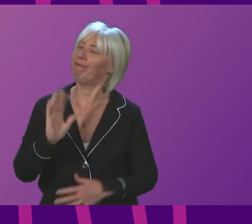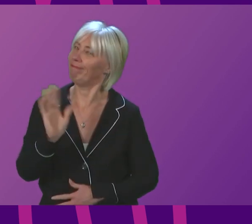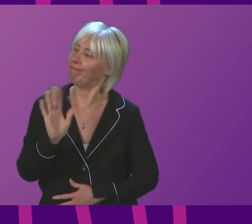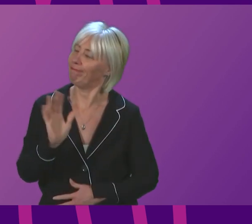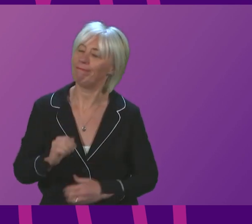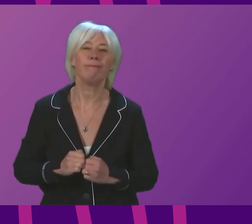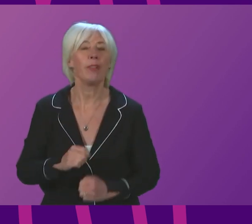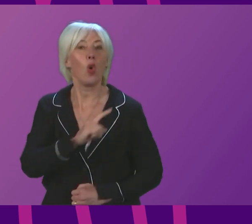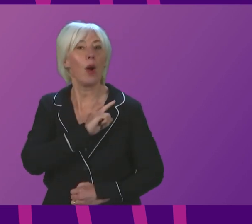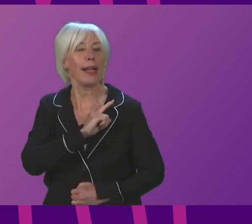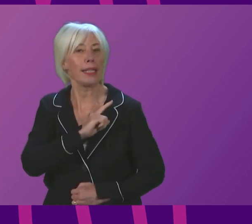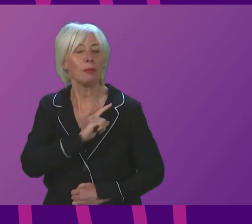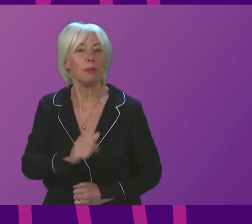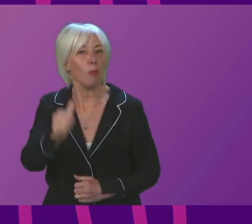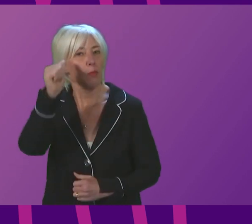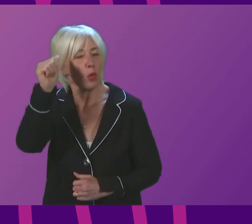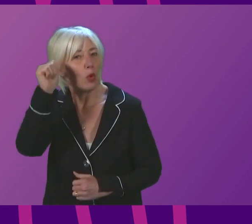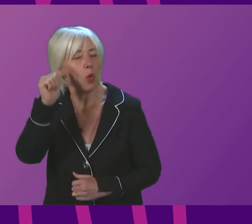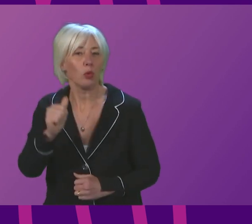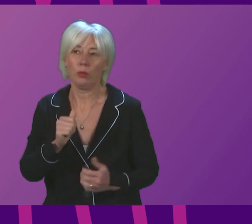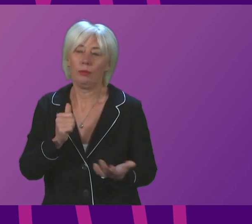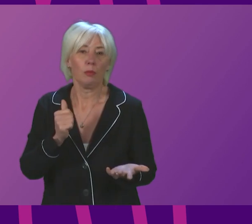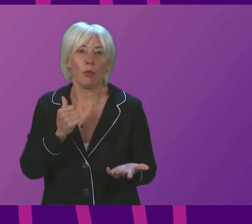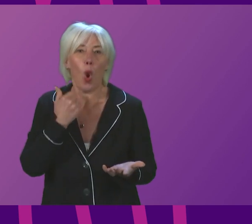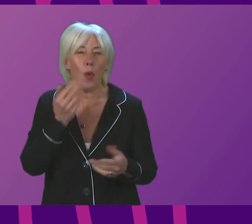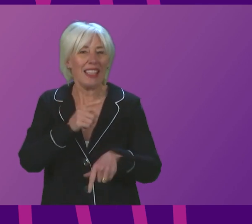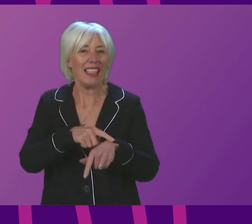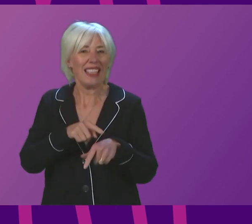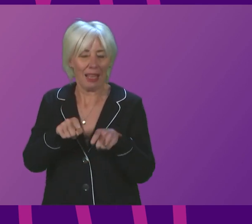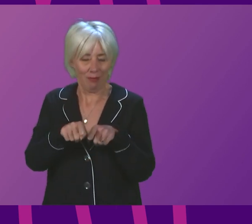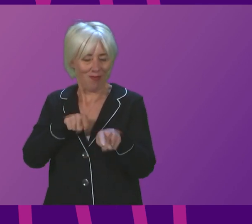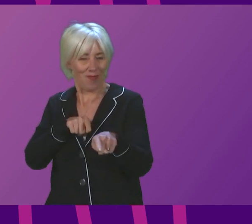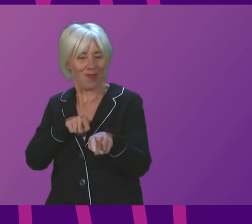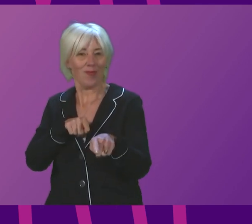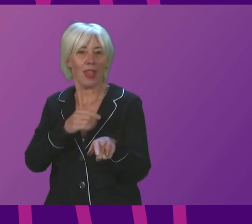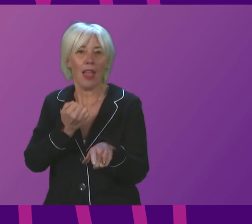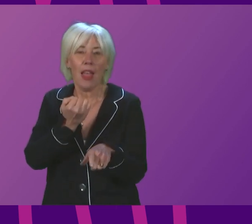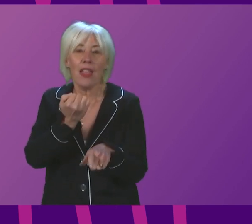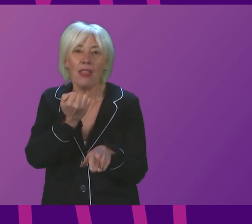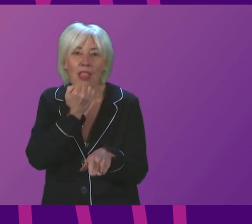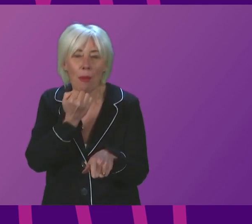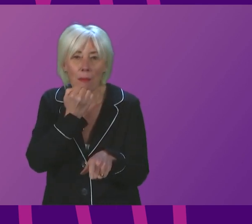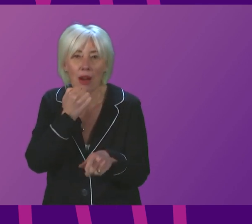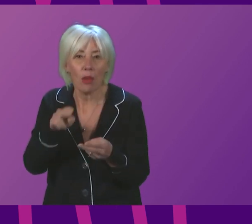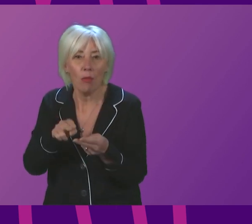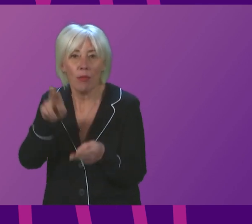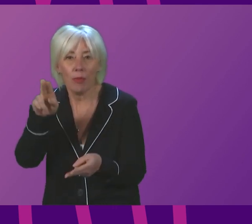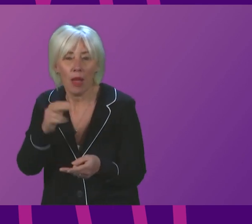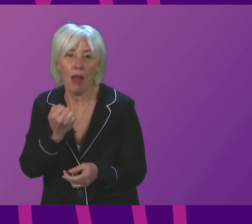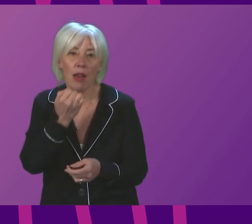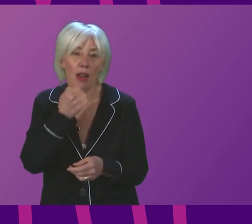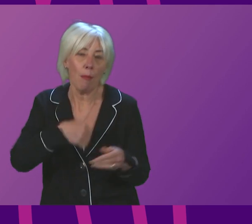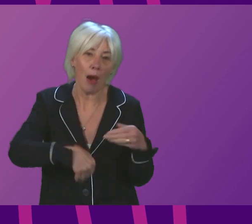Firstly, because we know there is always a time lag between rising cases and rising admissions to hospital.